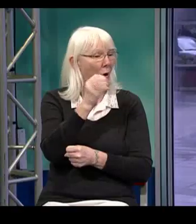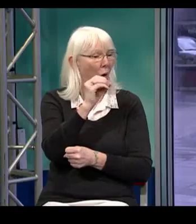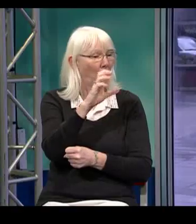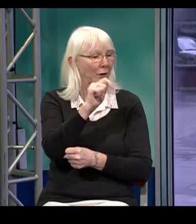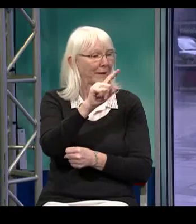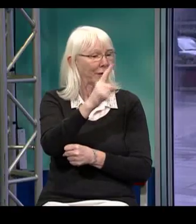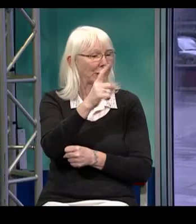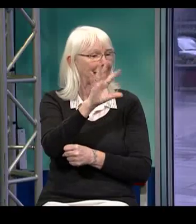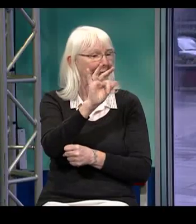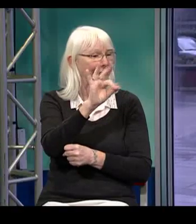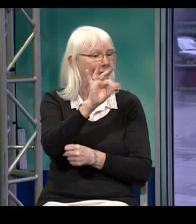in operation.